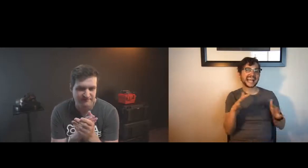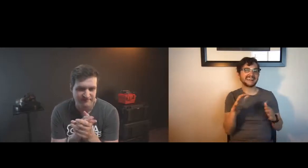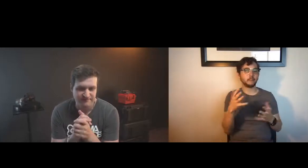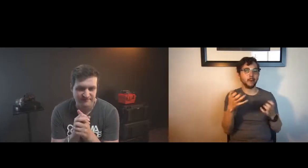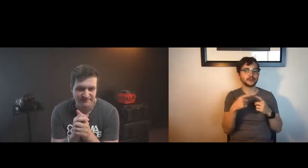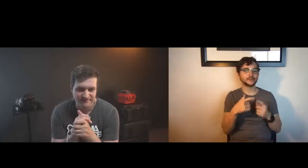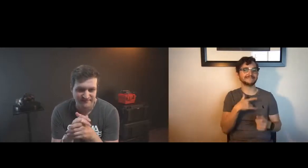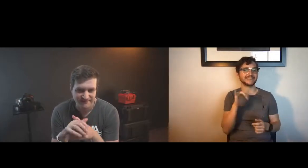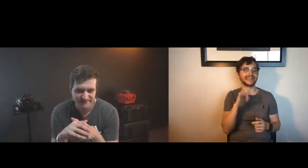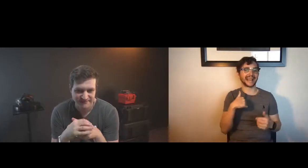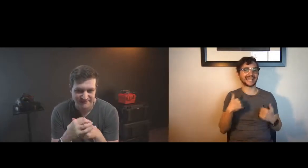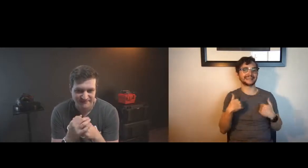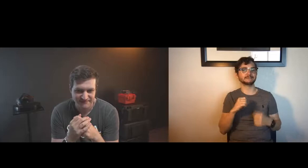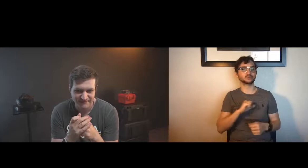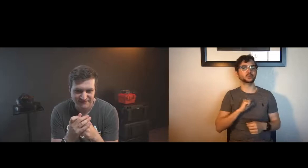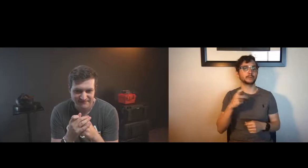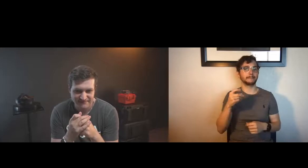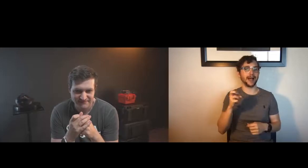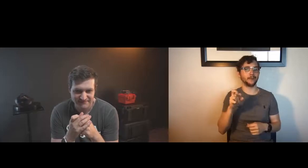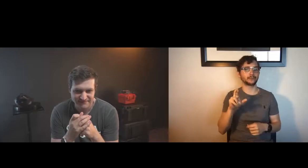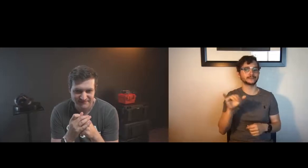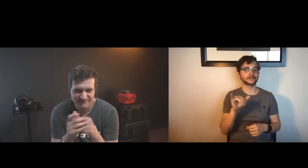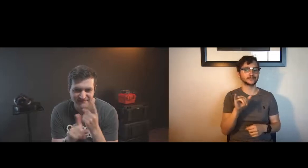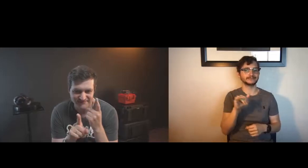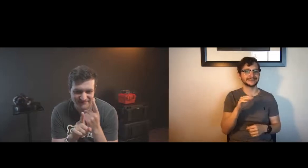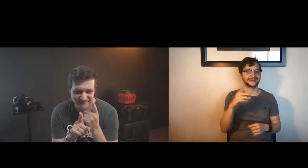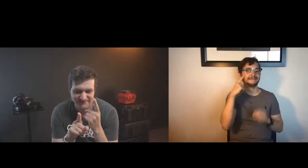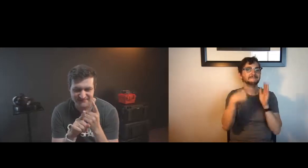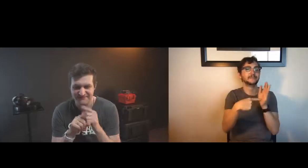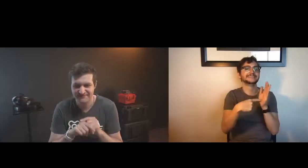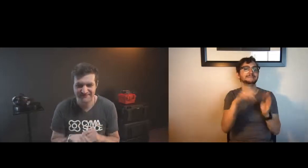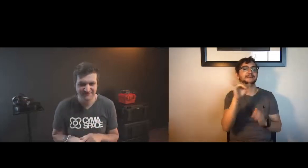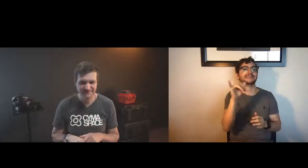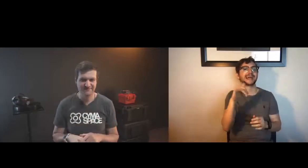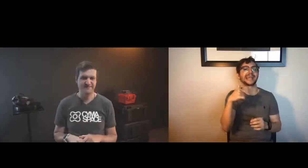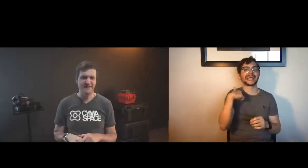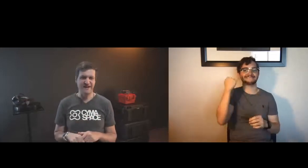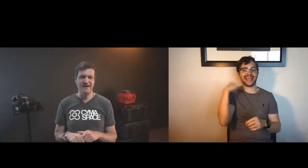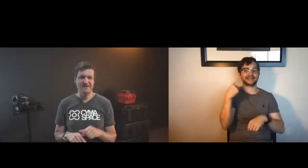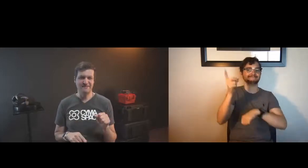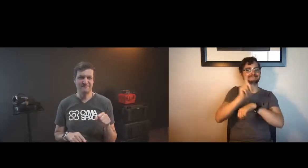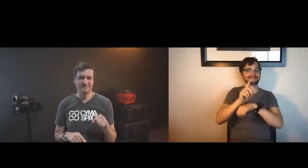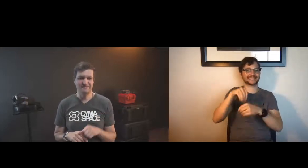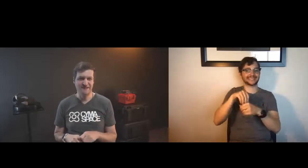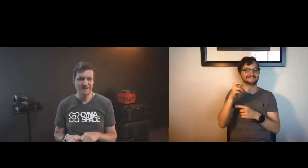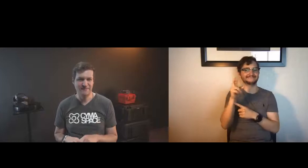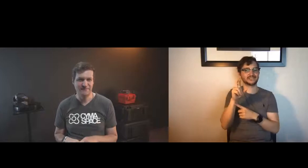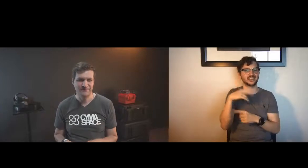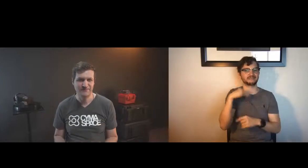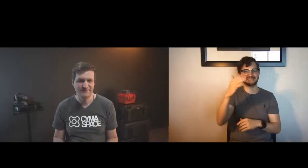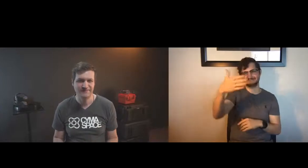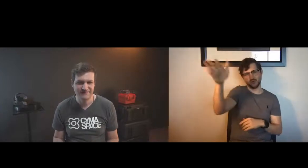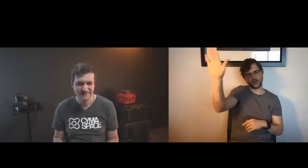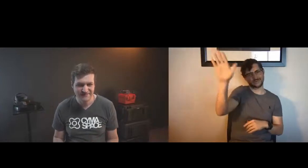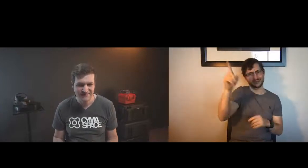technologies yeah i kind of want to feel like i have super powers when i'm there like for example if i